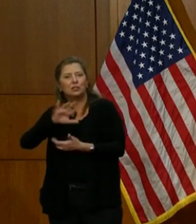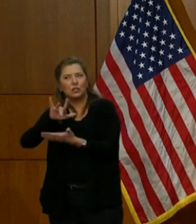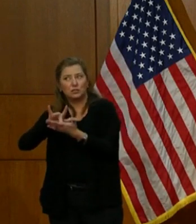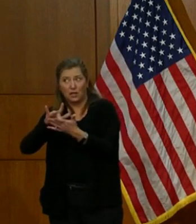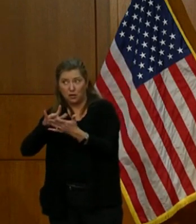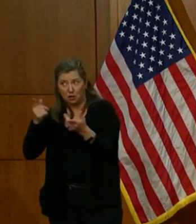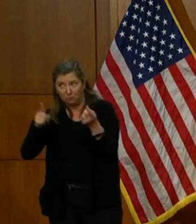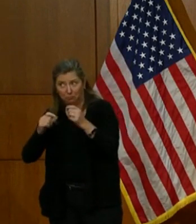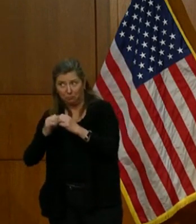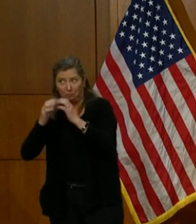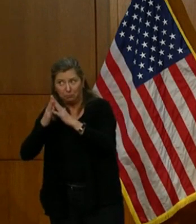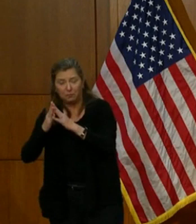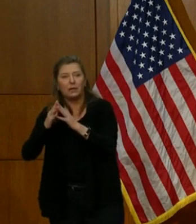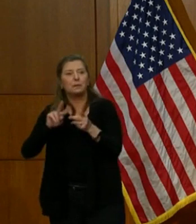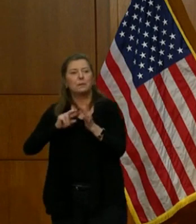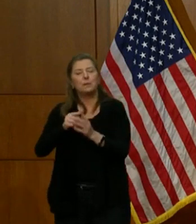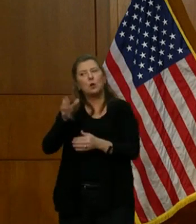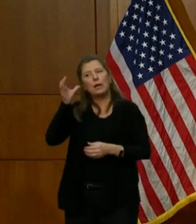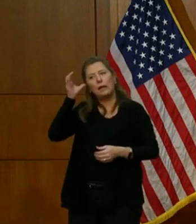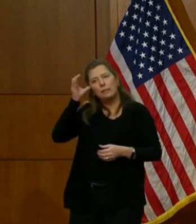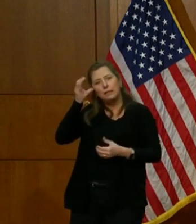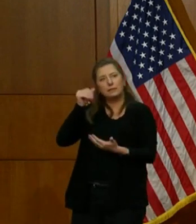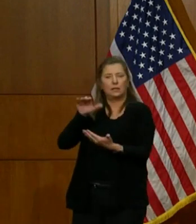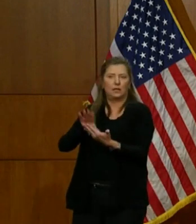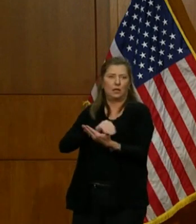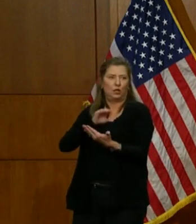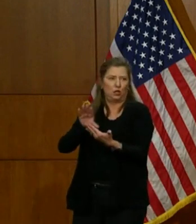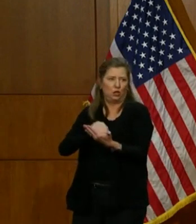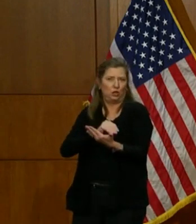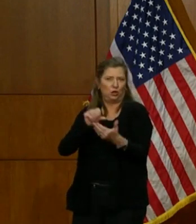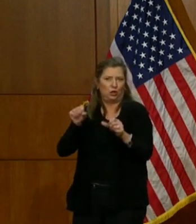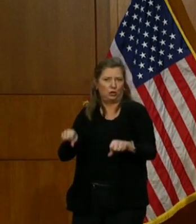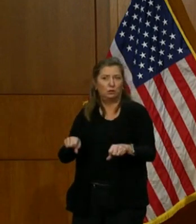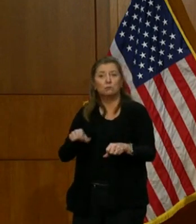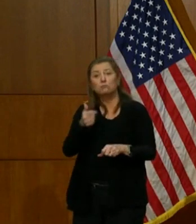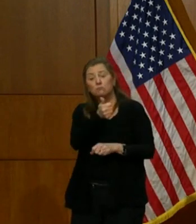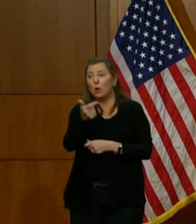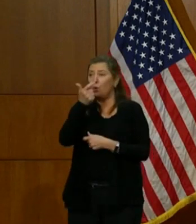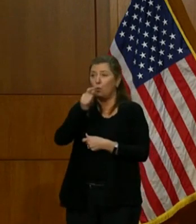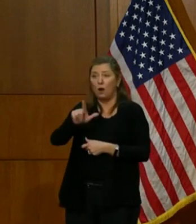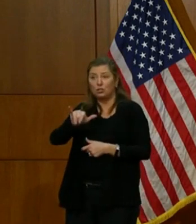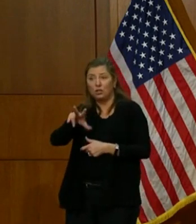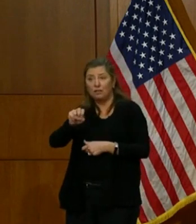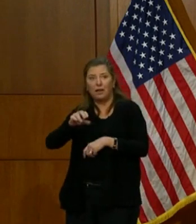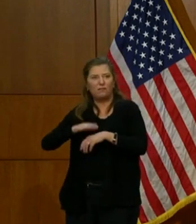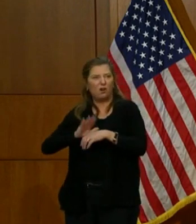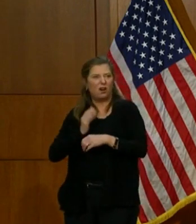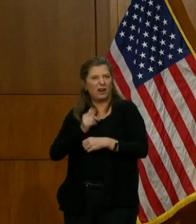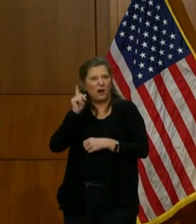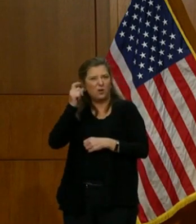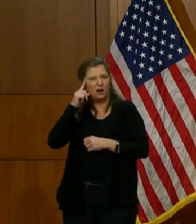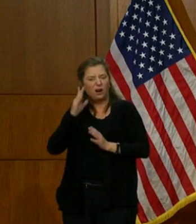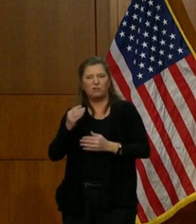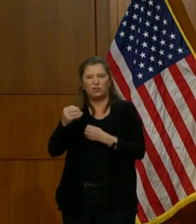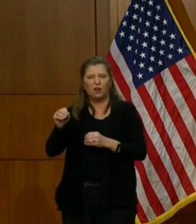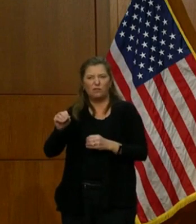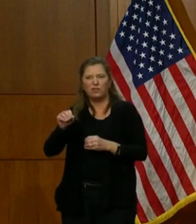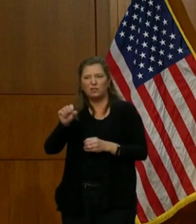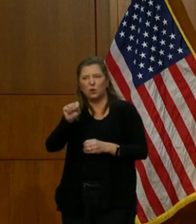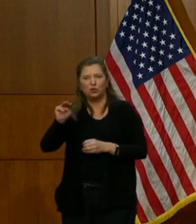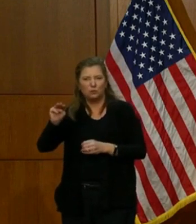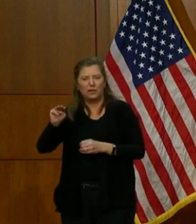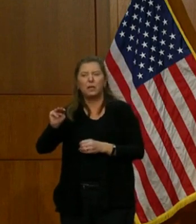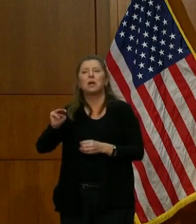so that Virginians can listen and learn. You can watch it live on our governor's office social media channel, so